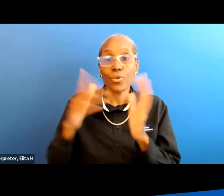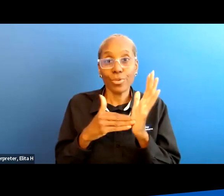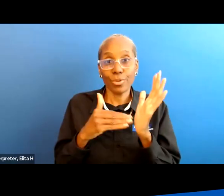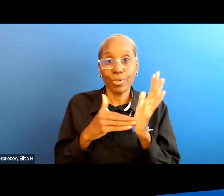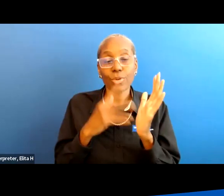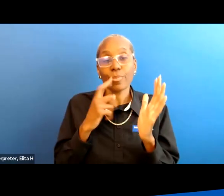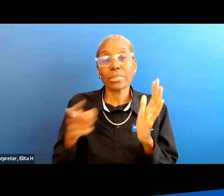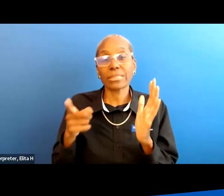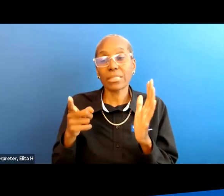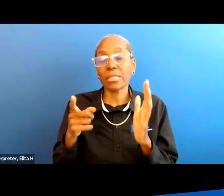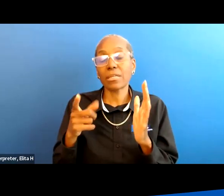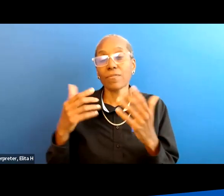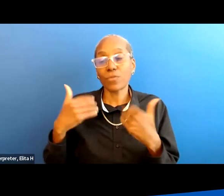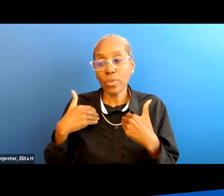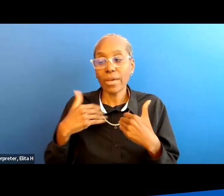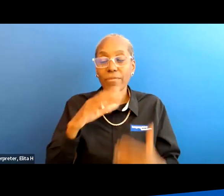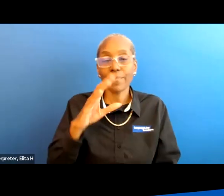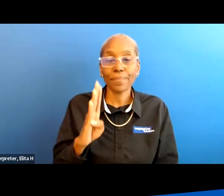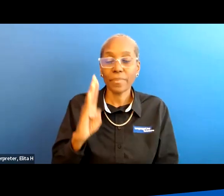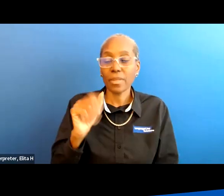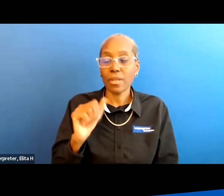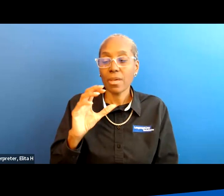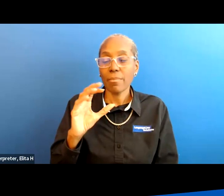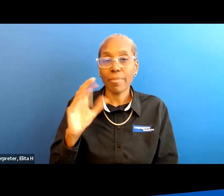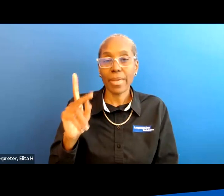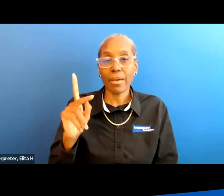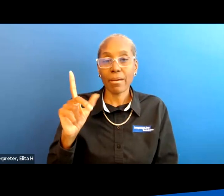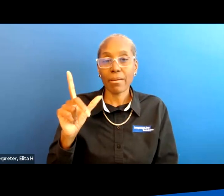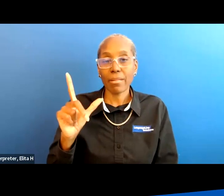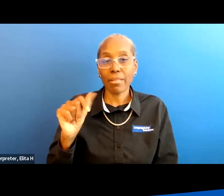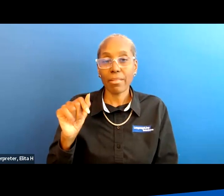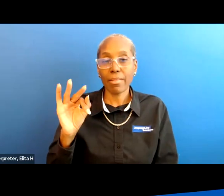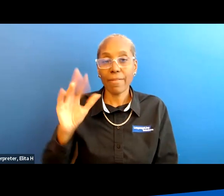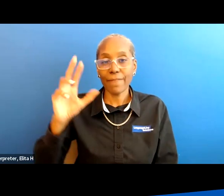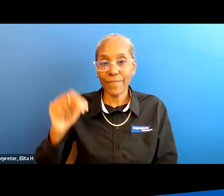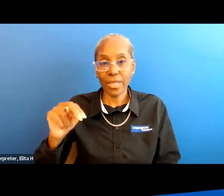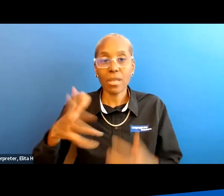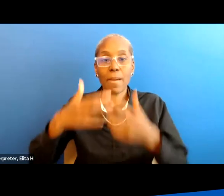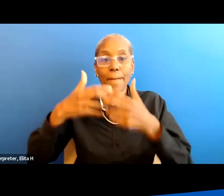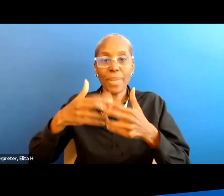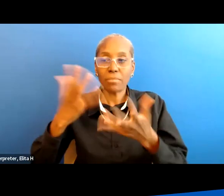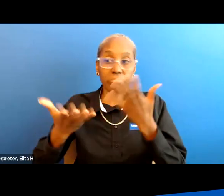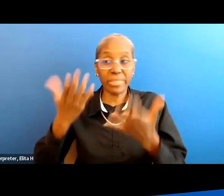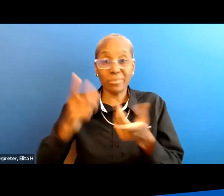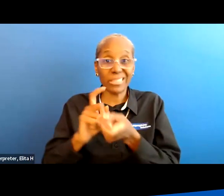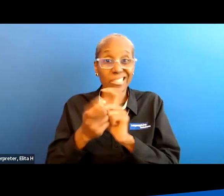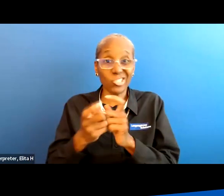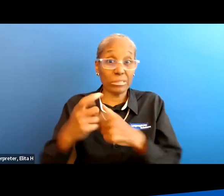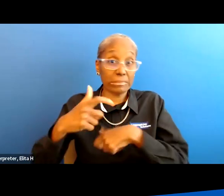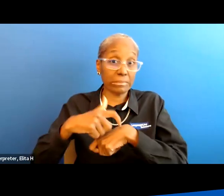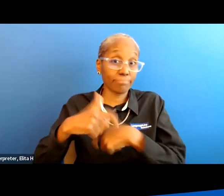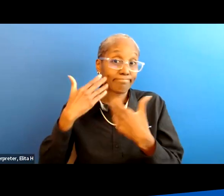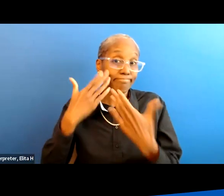if you have a baclofen pump it's probably time maybe to have that adjusted maybe to have that um